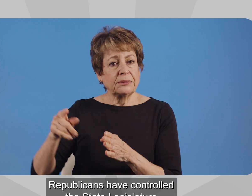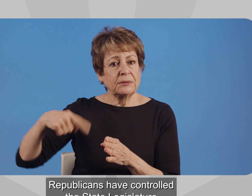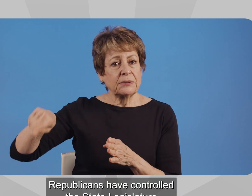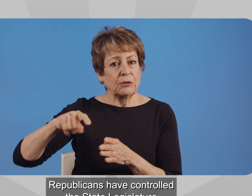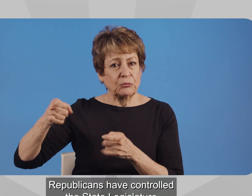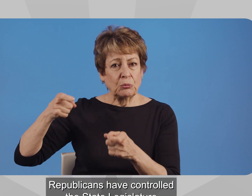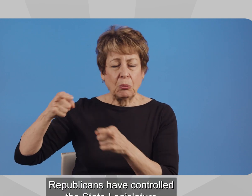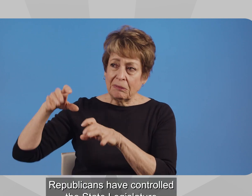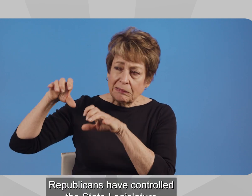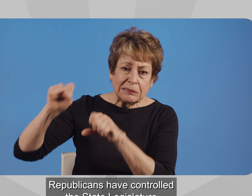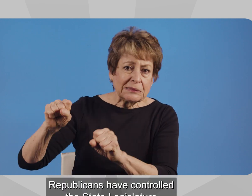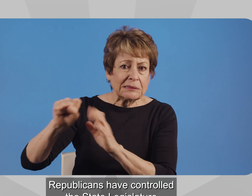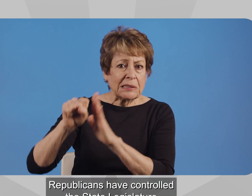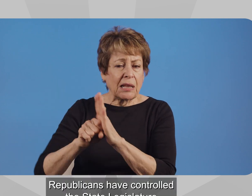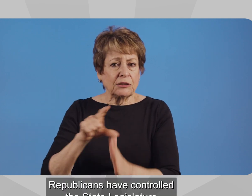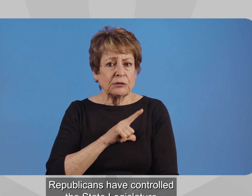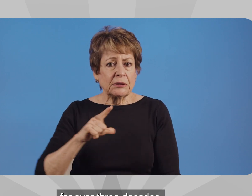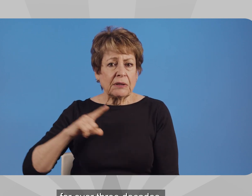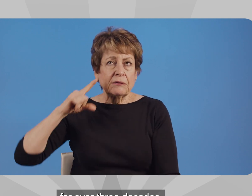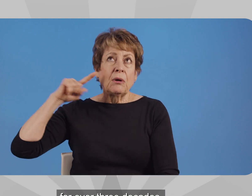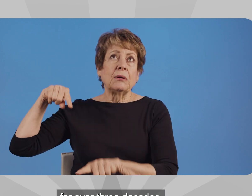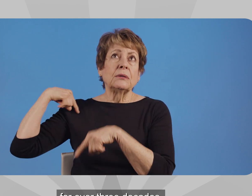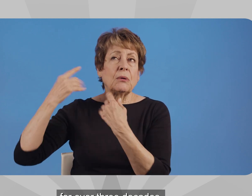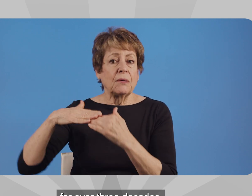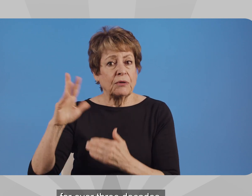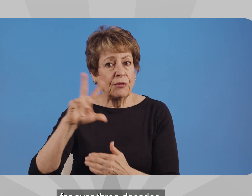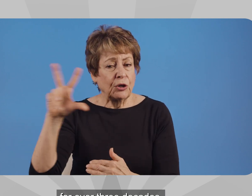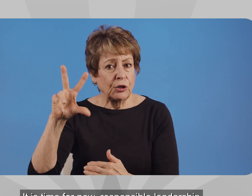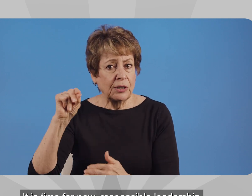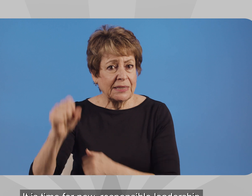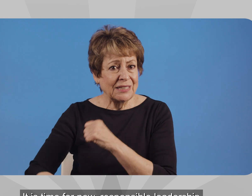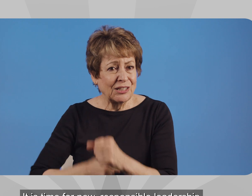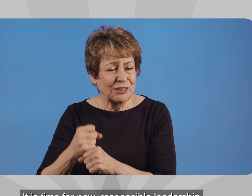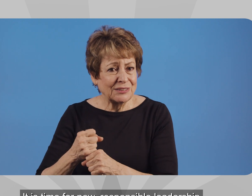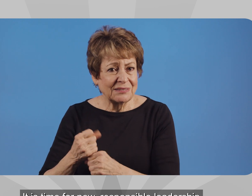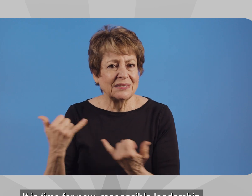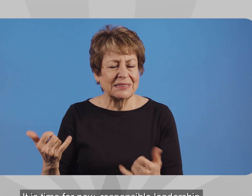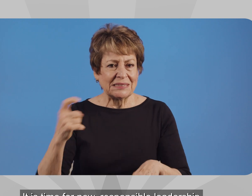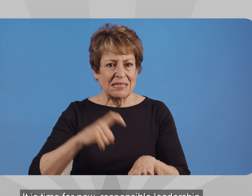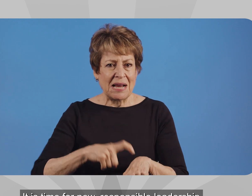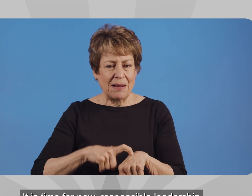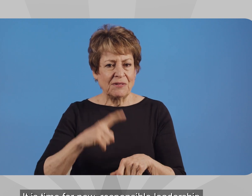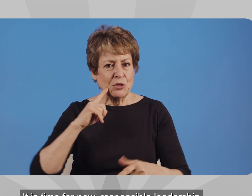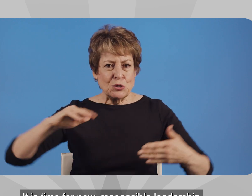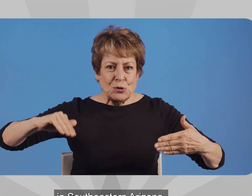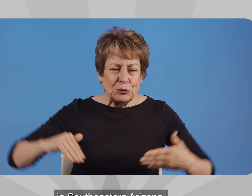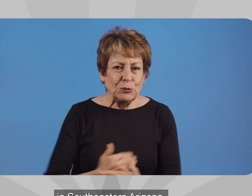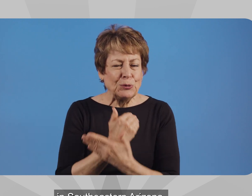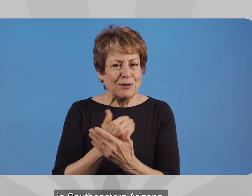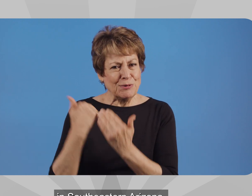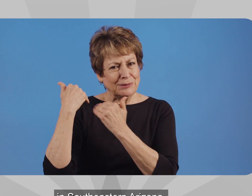Republicans have controlled the state legislature for over three decades. It is time for new responsible leadership